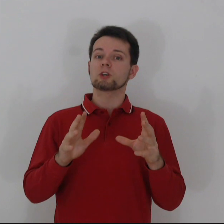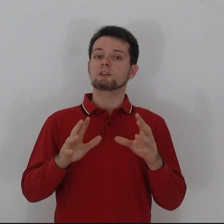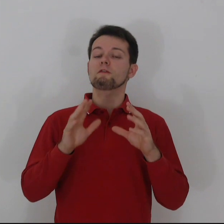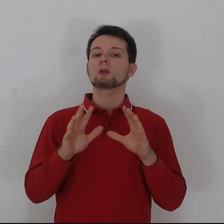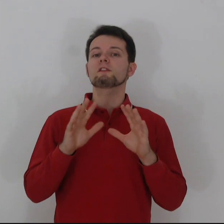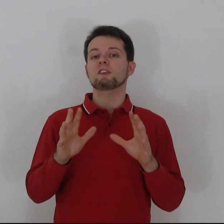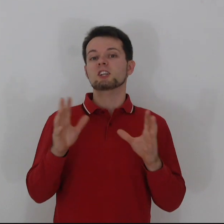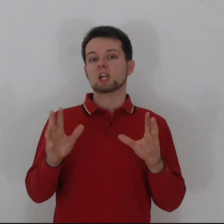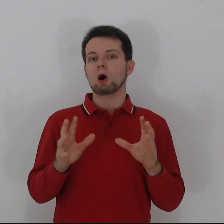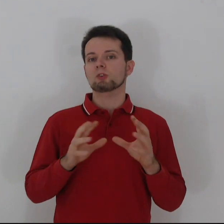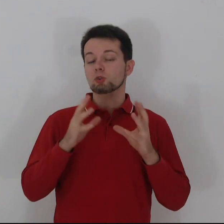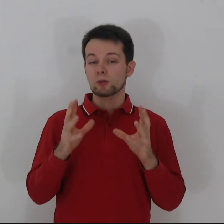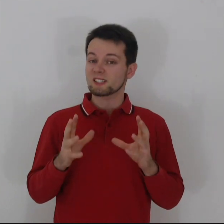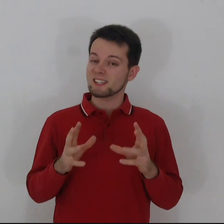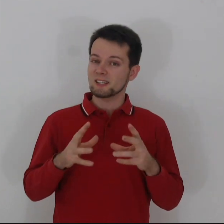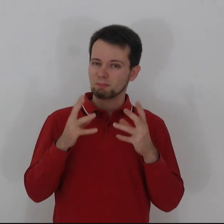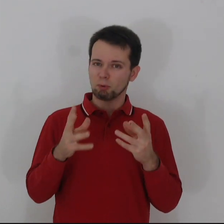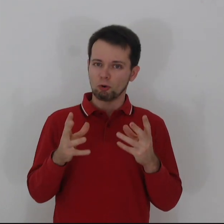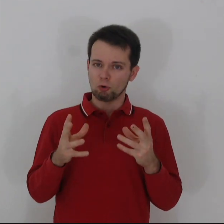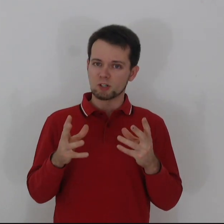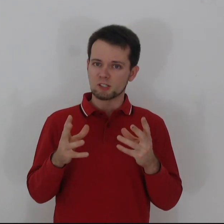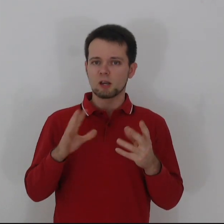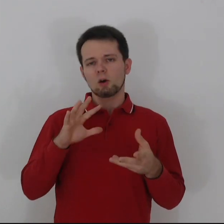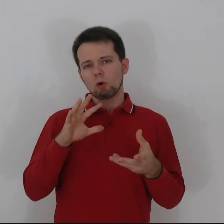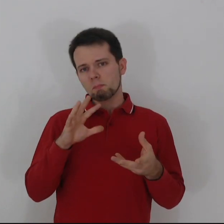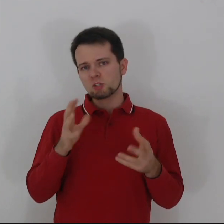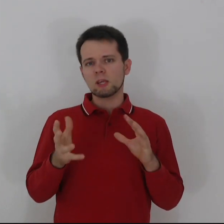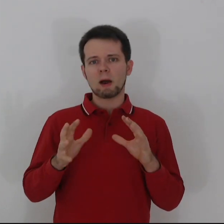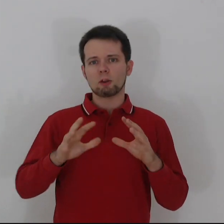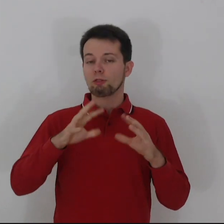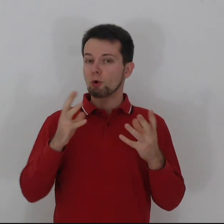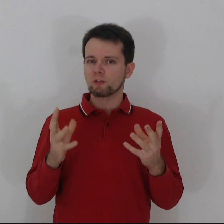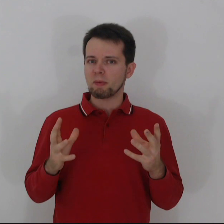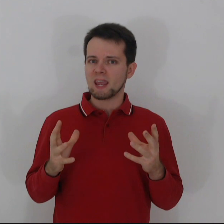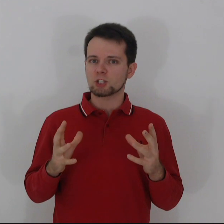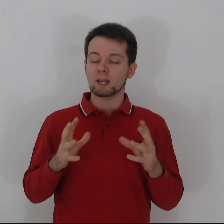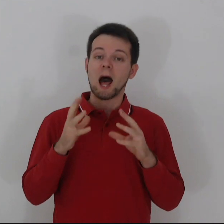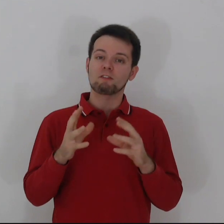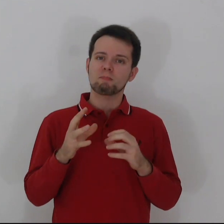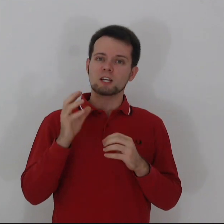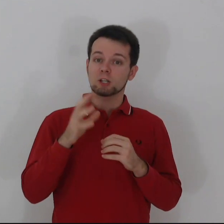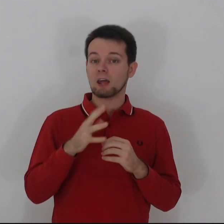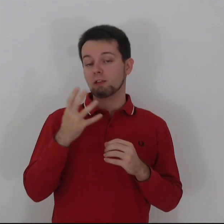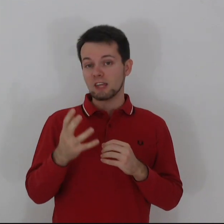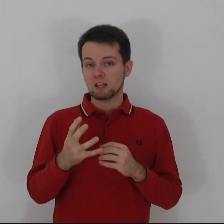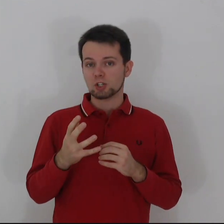fully fleshed out story seats and plot hooks, between about a third of a page and half a page in length each.